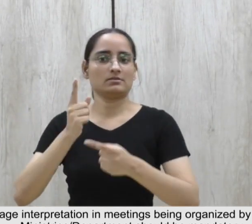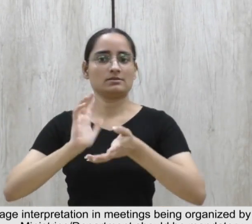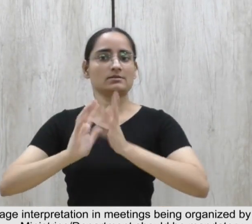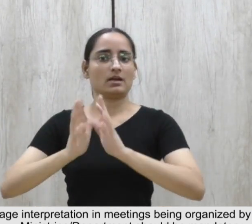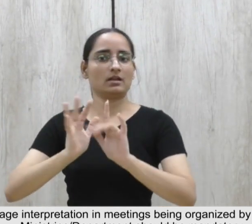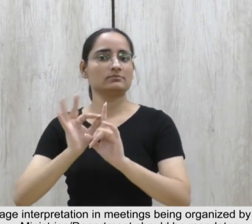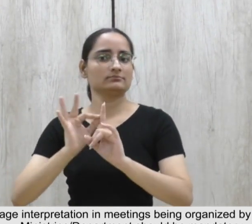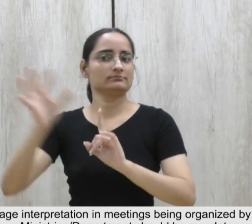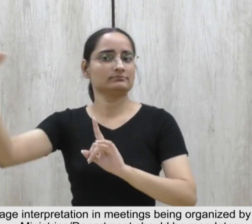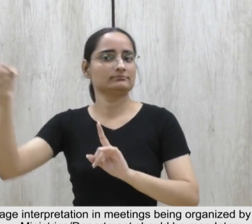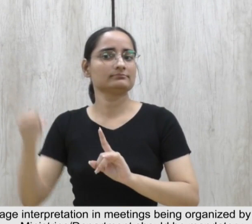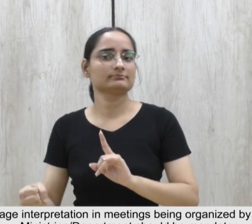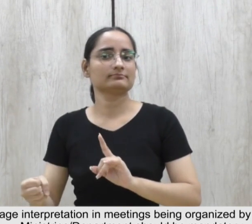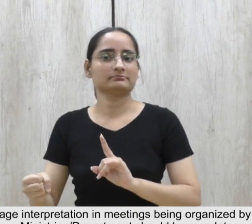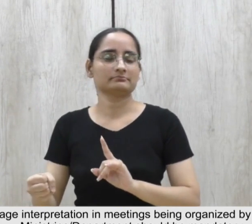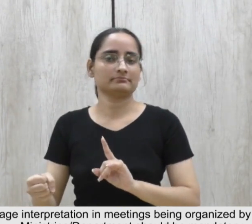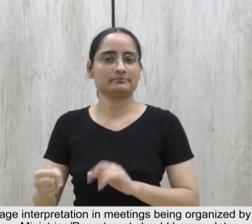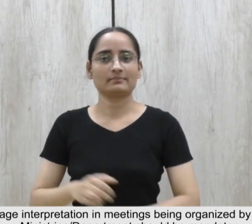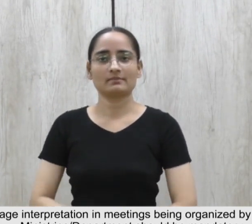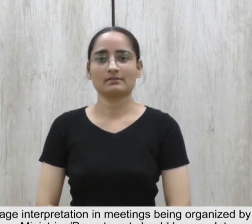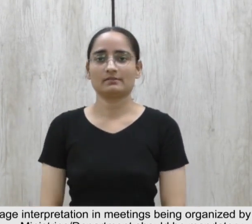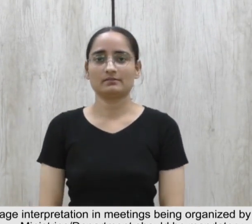ministries or departments should be mandatory